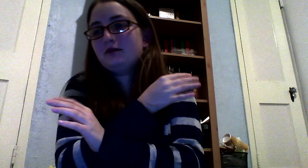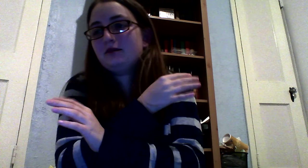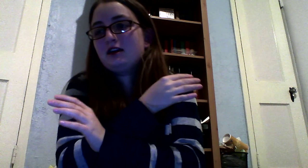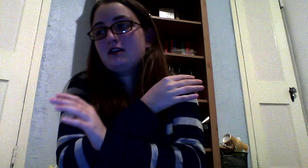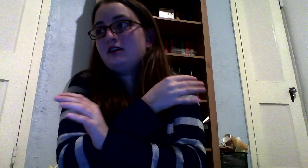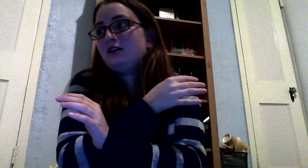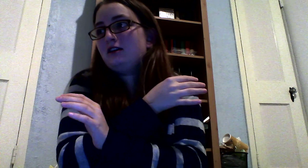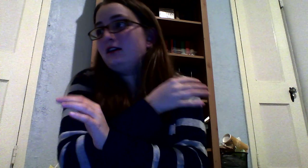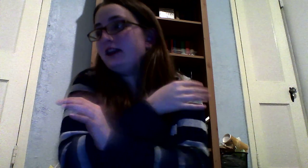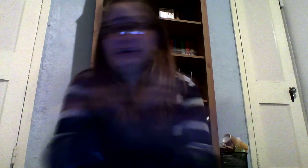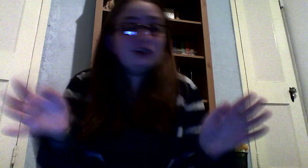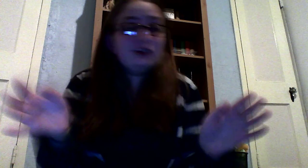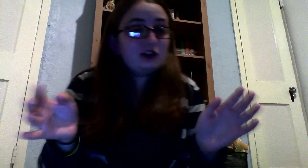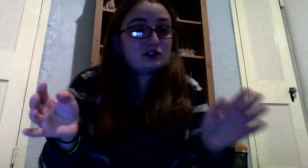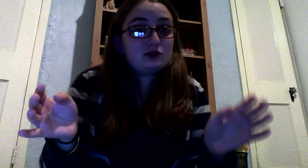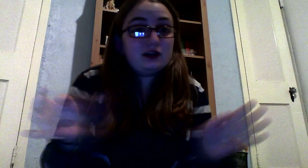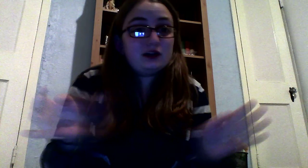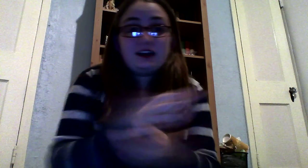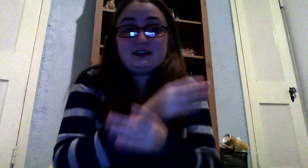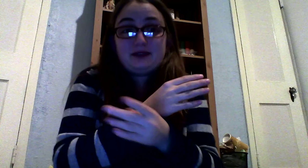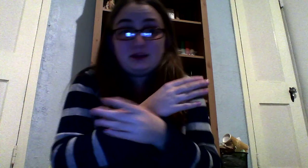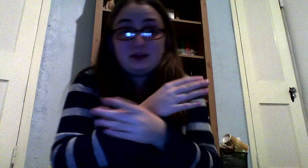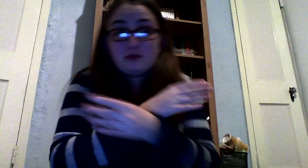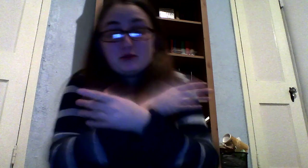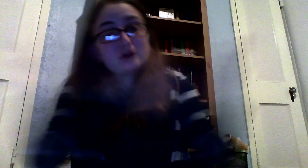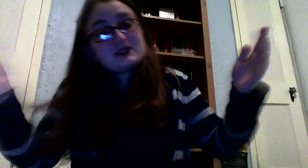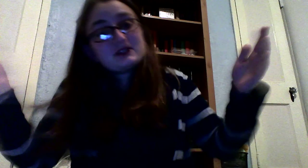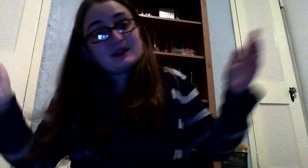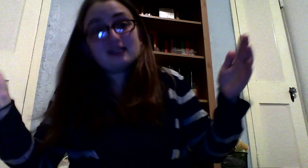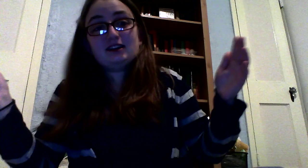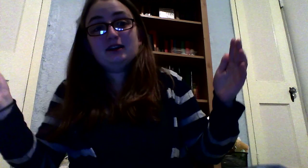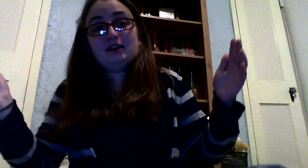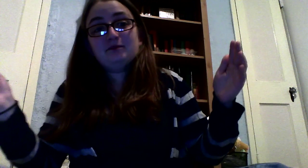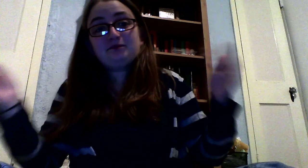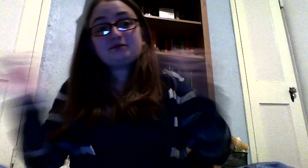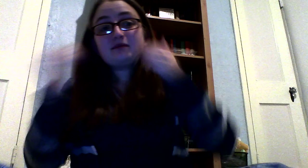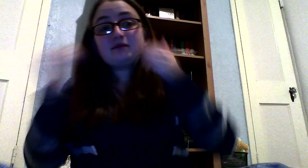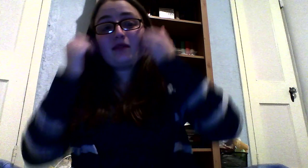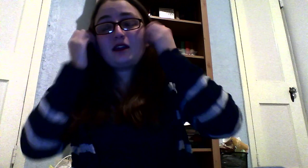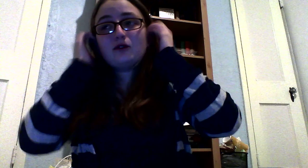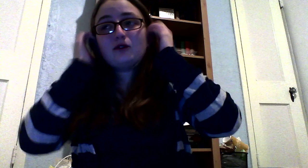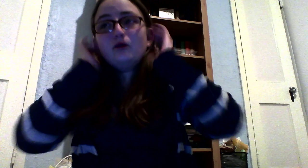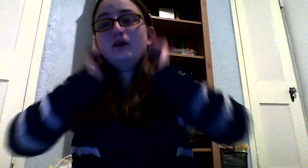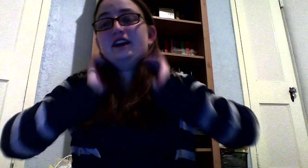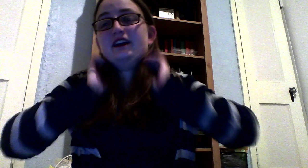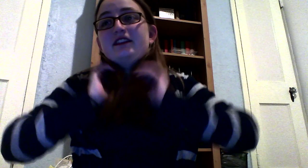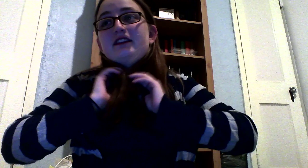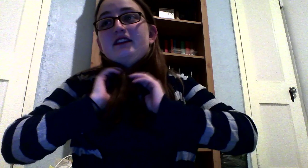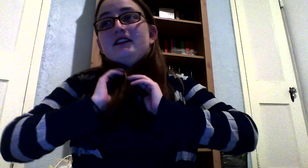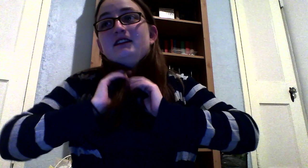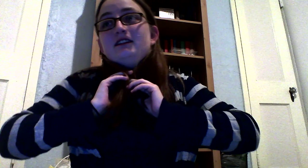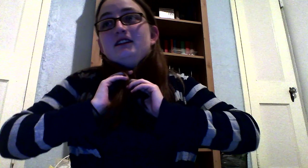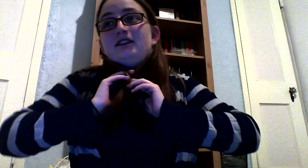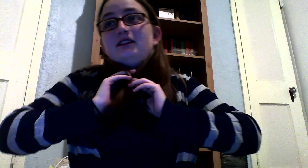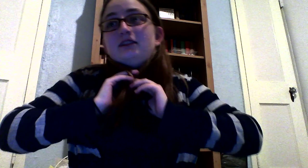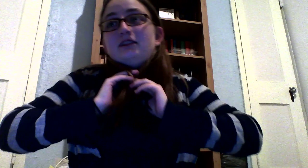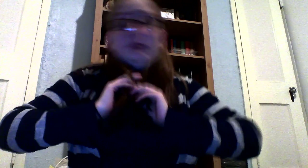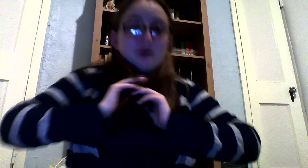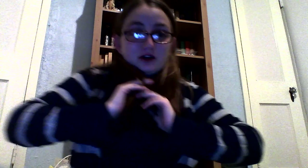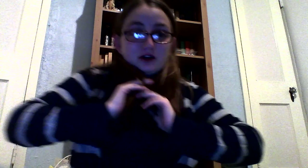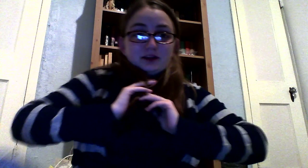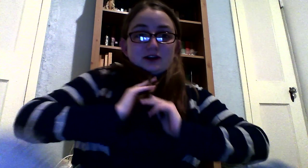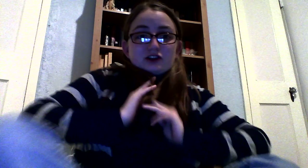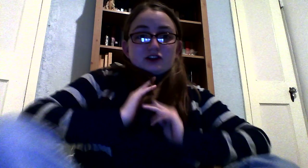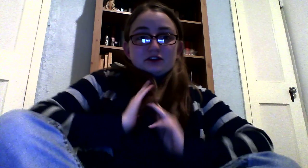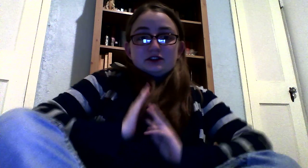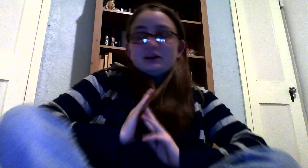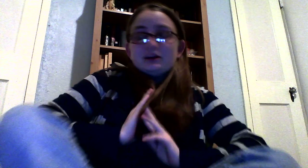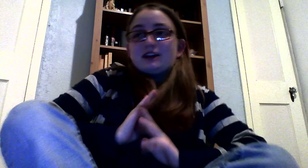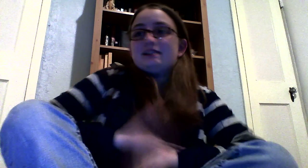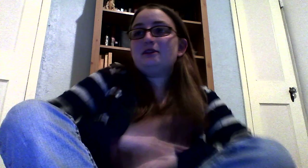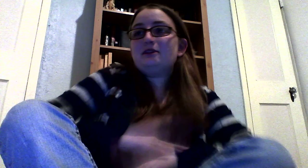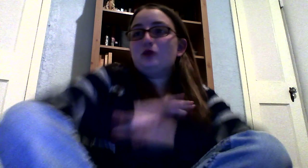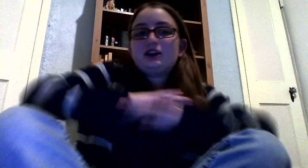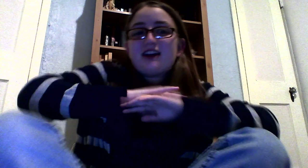in the law school, and I spend the most amount of time with the people on the wazoo. Like, see them more than